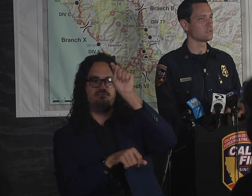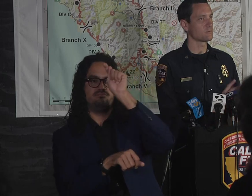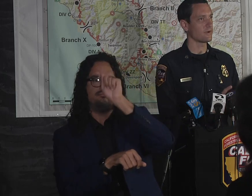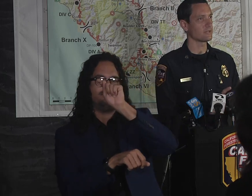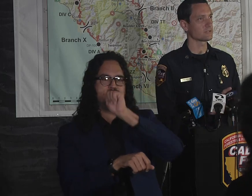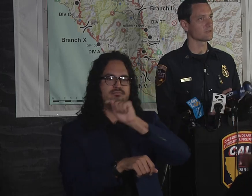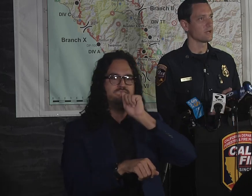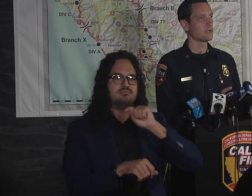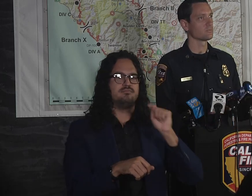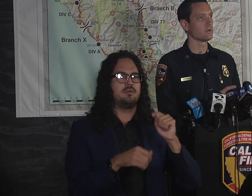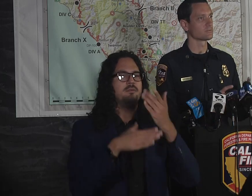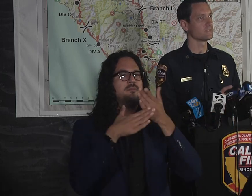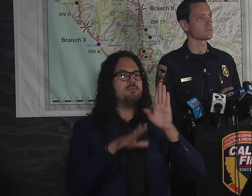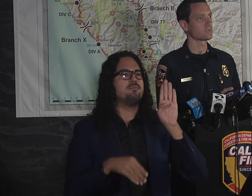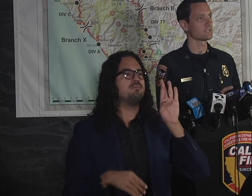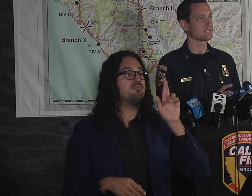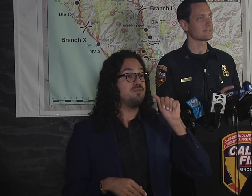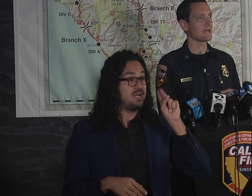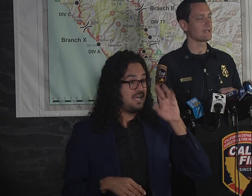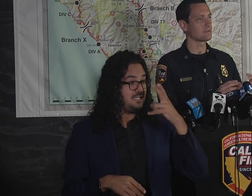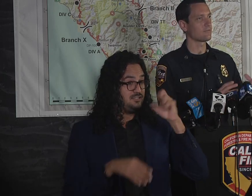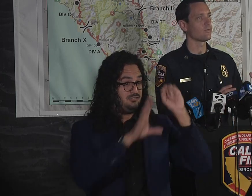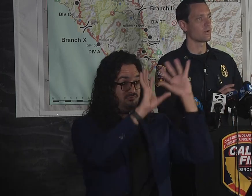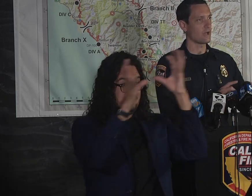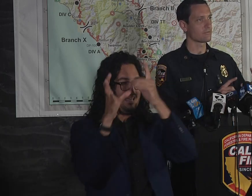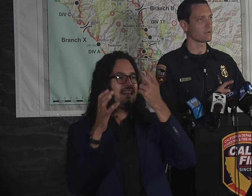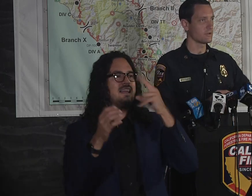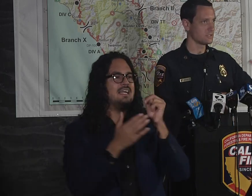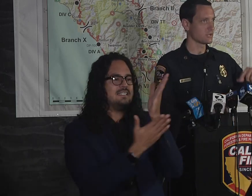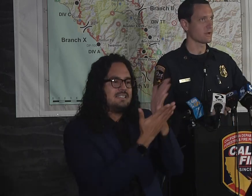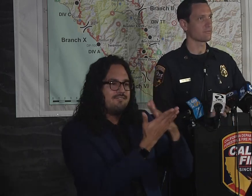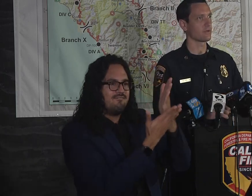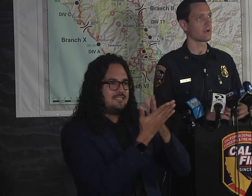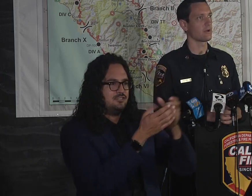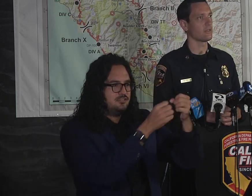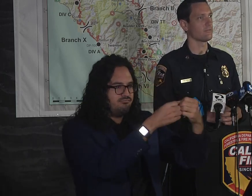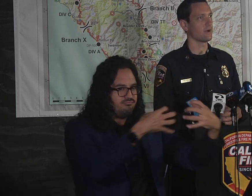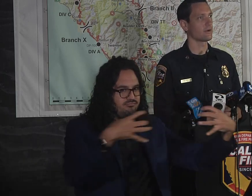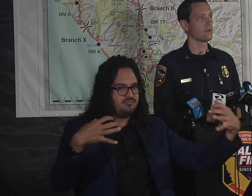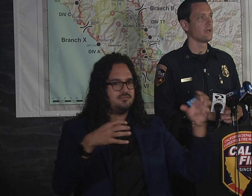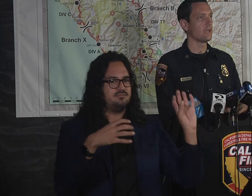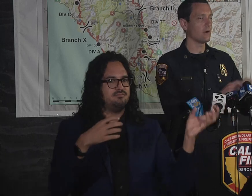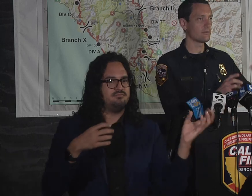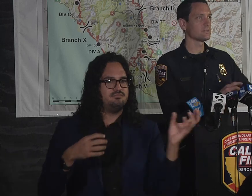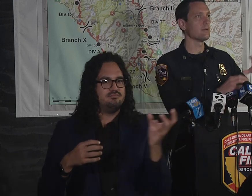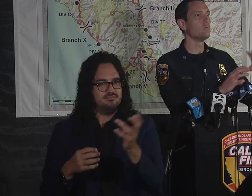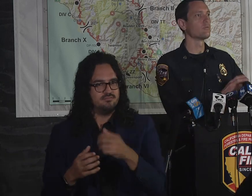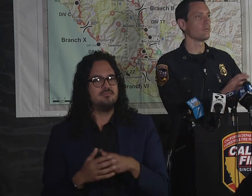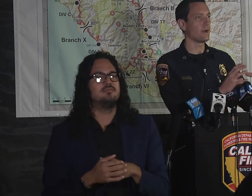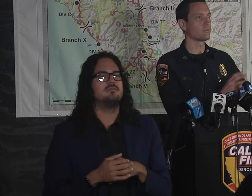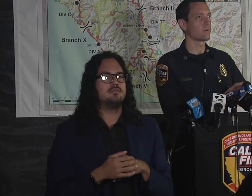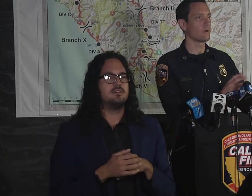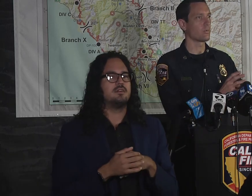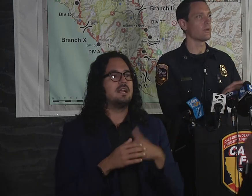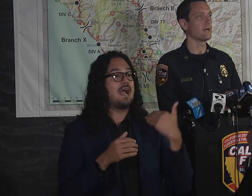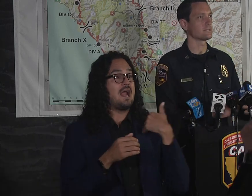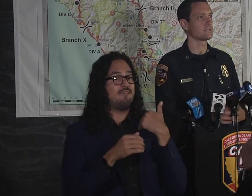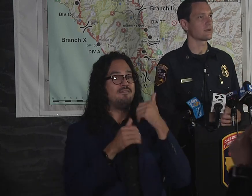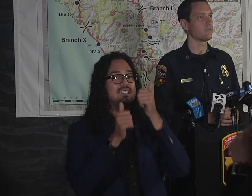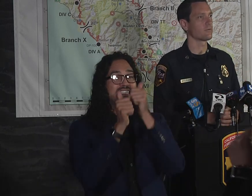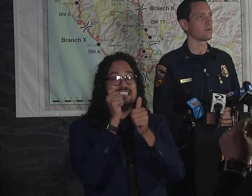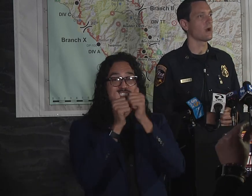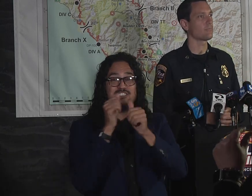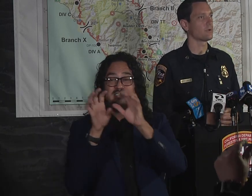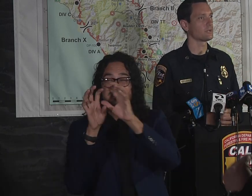supervisor as well as resources assigned for every geographical area on the fire. Now obviously they move around where where